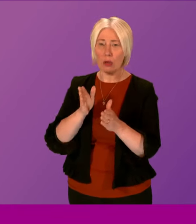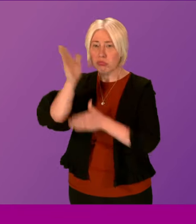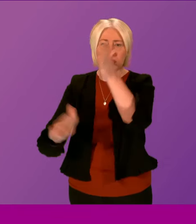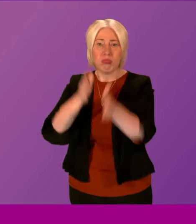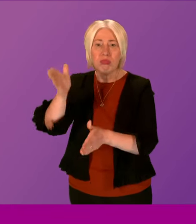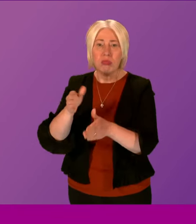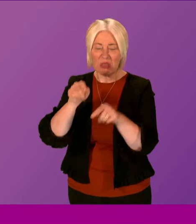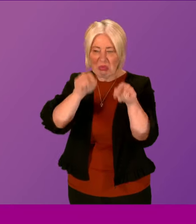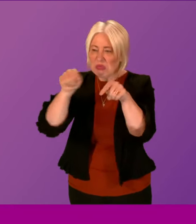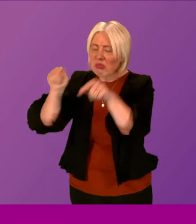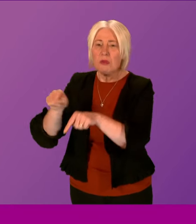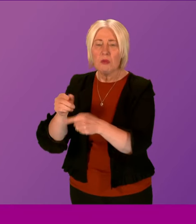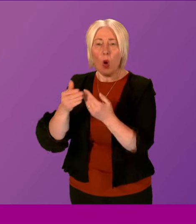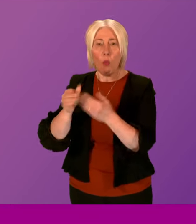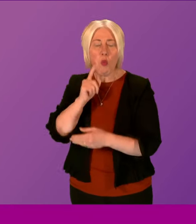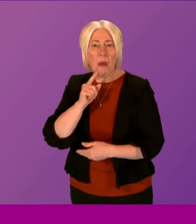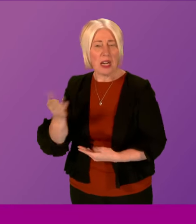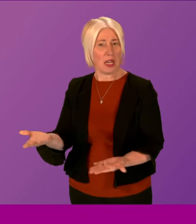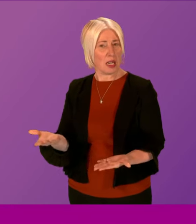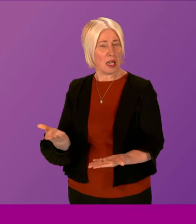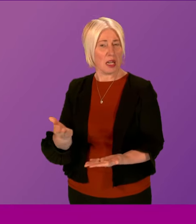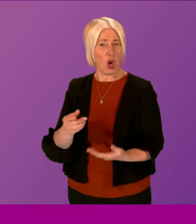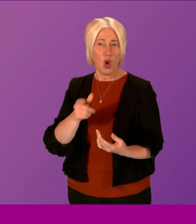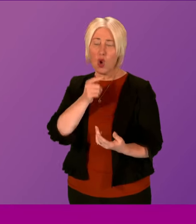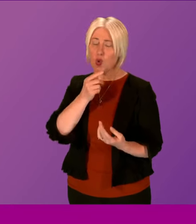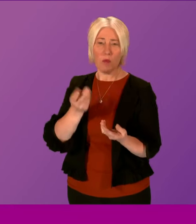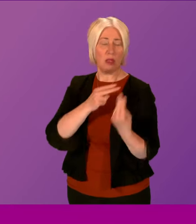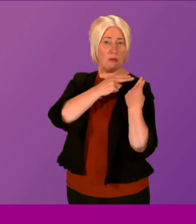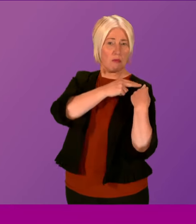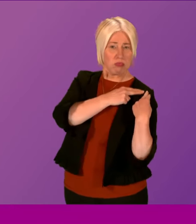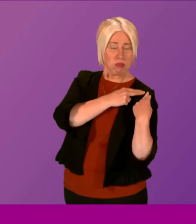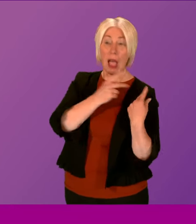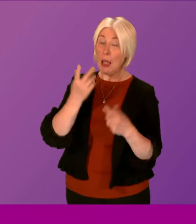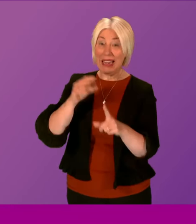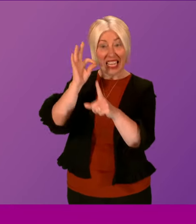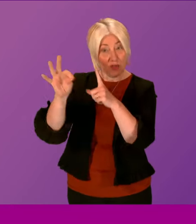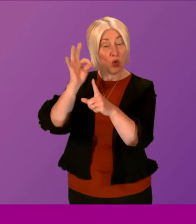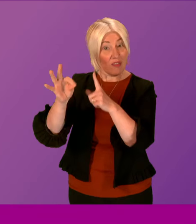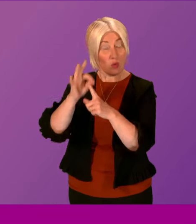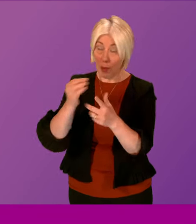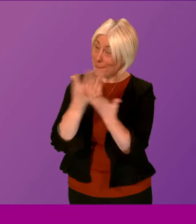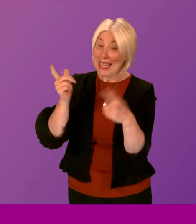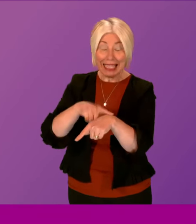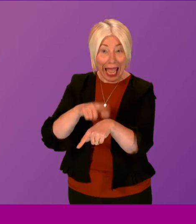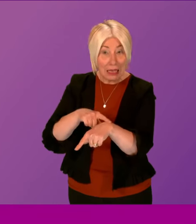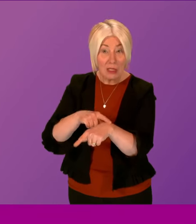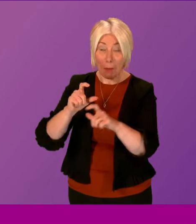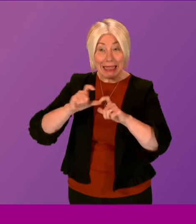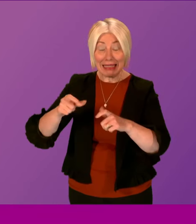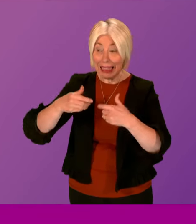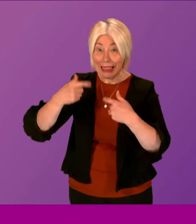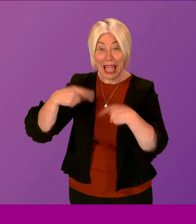women? And who was responsible for allowing him, after multiple interviews, to continue to walk free?